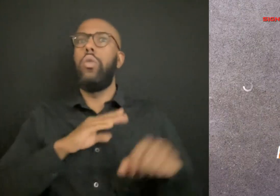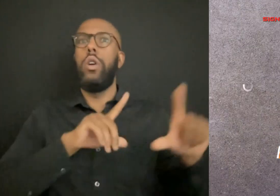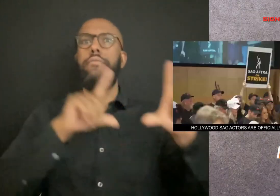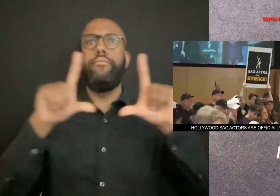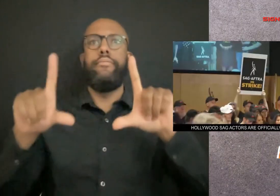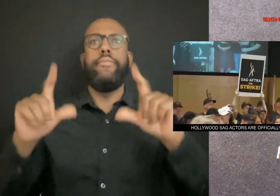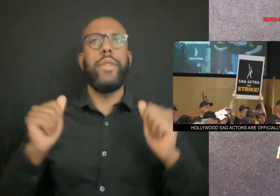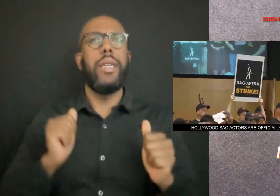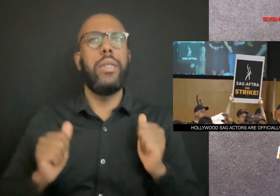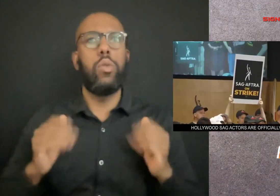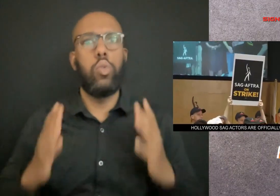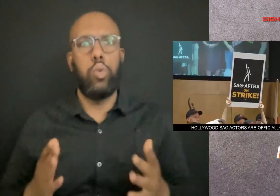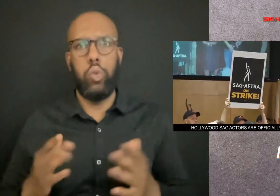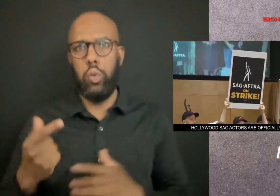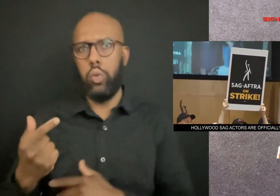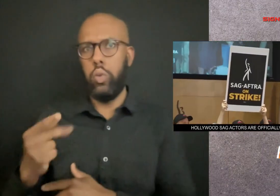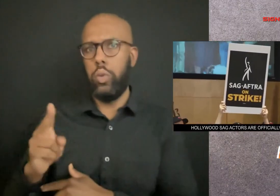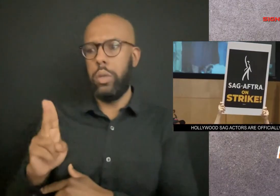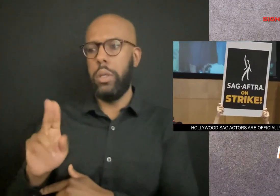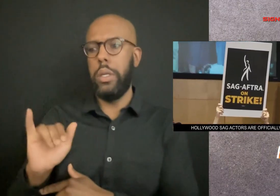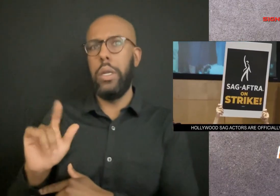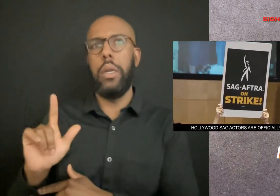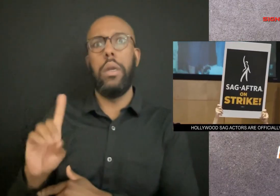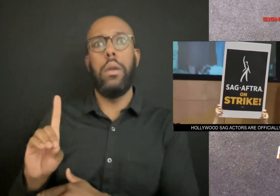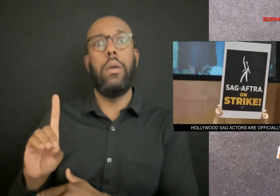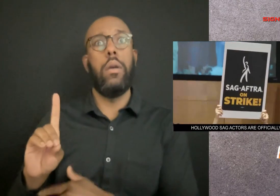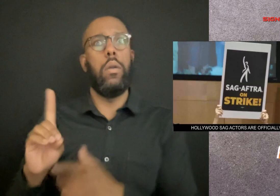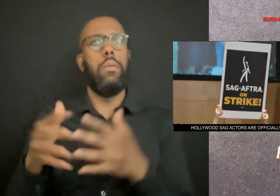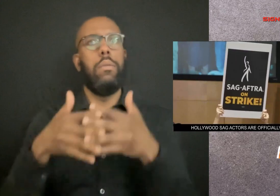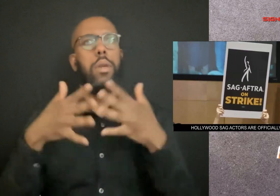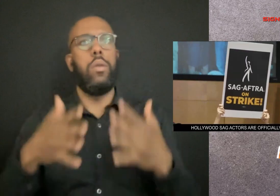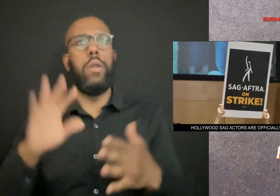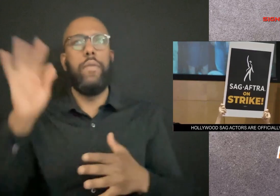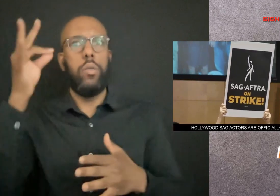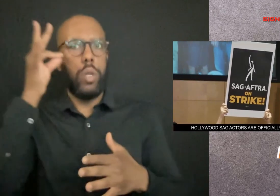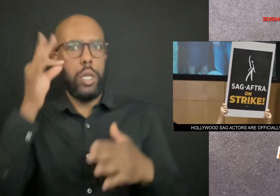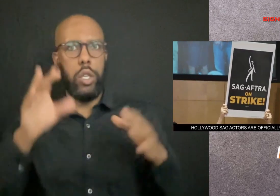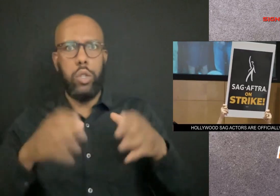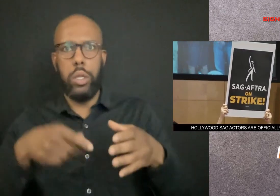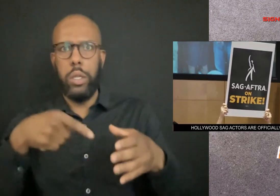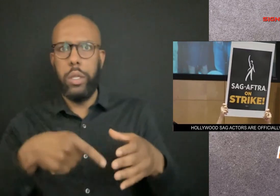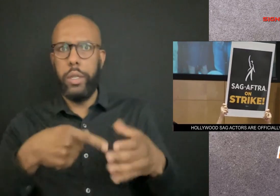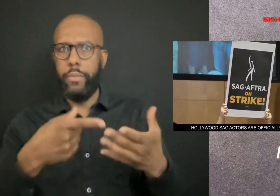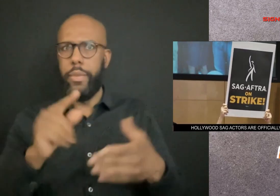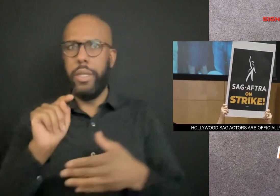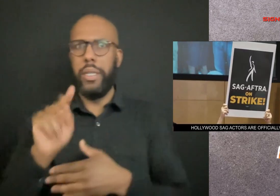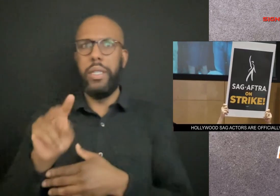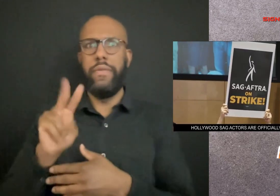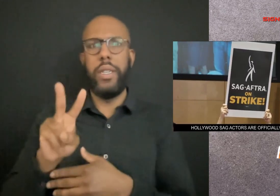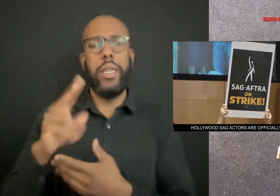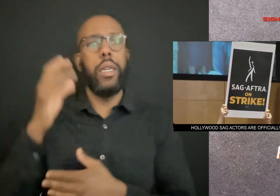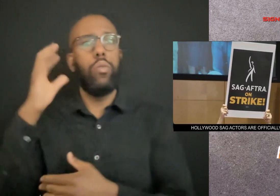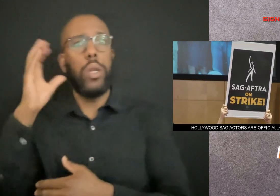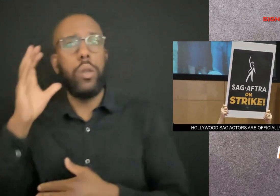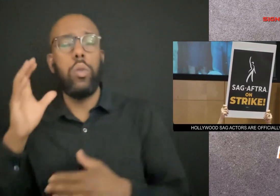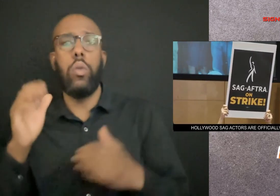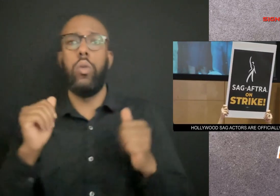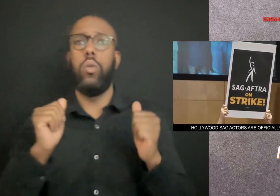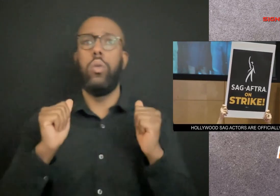The National Board of Screen Actors Guild, American Federation of Television and Radio